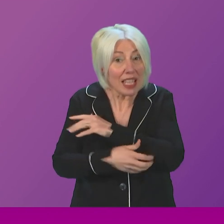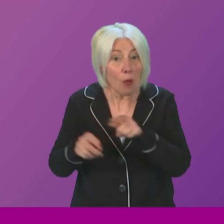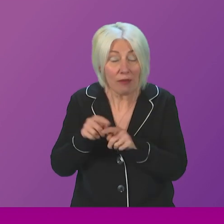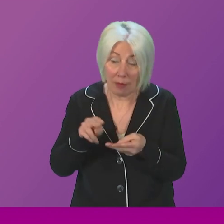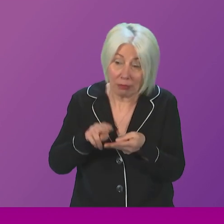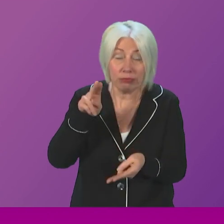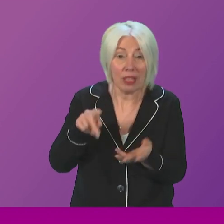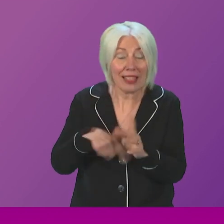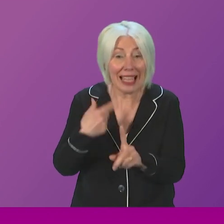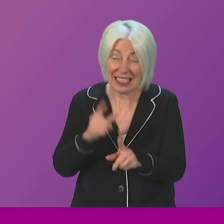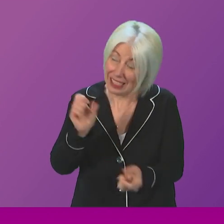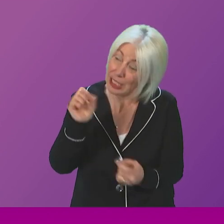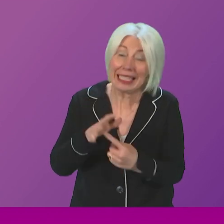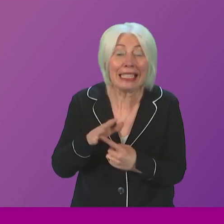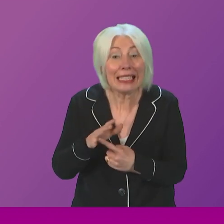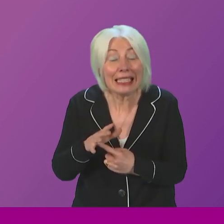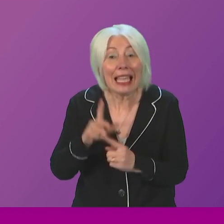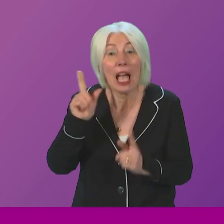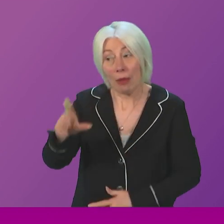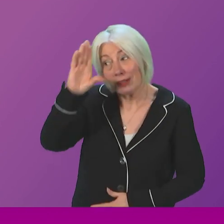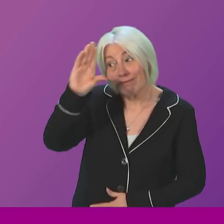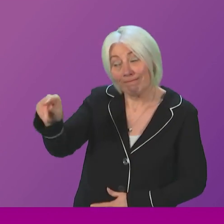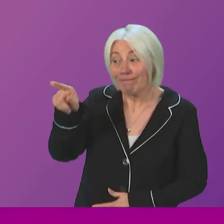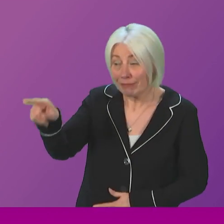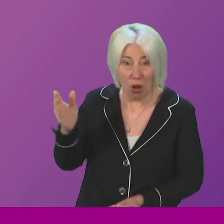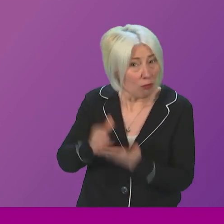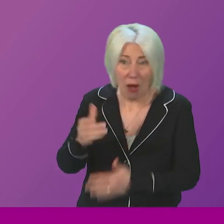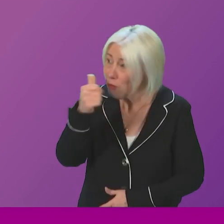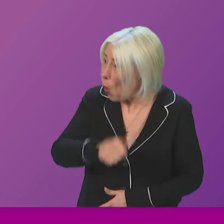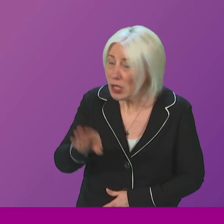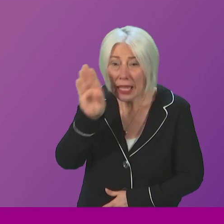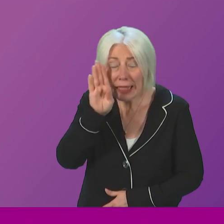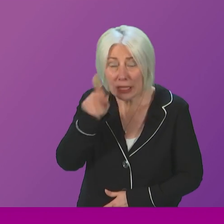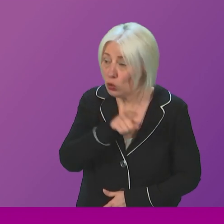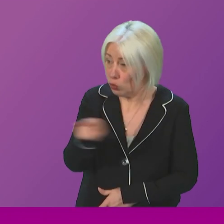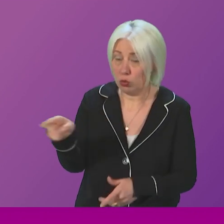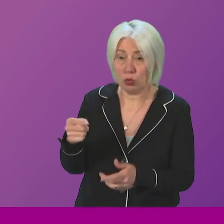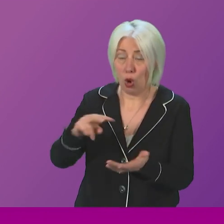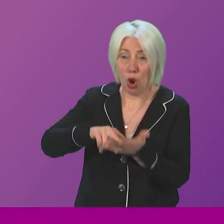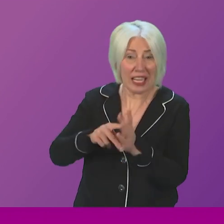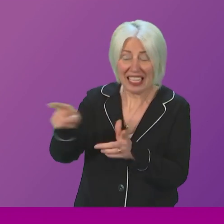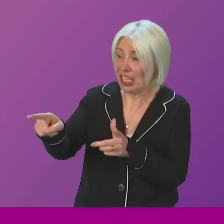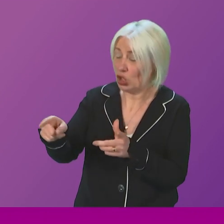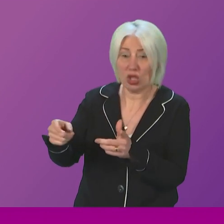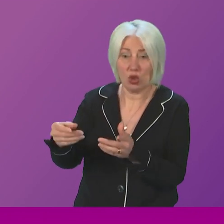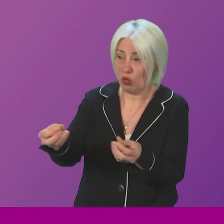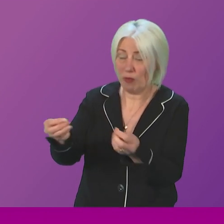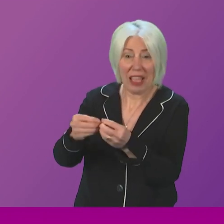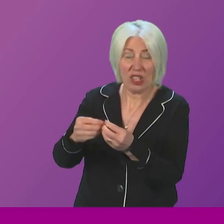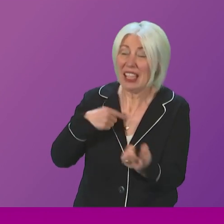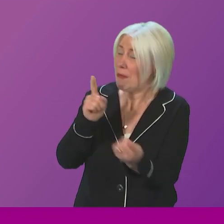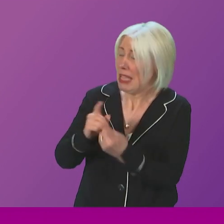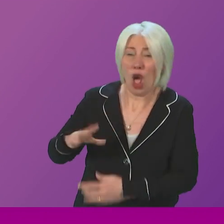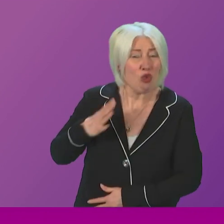so crucial. What I would say to Liz Smith, of course we'll listen to those organisations, many of them I have already met already,